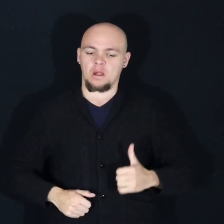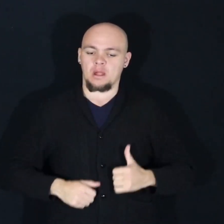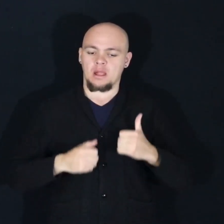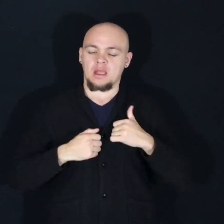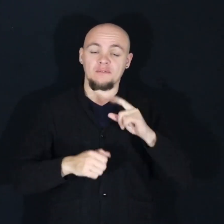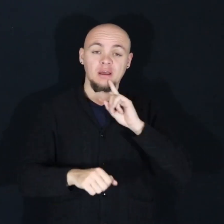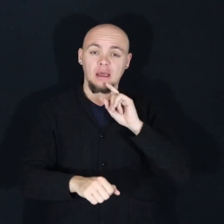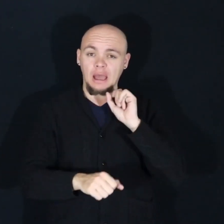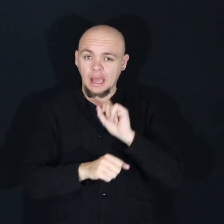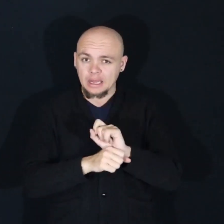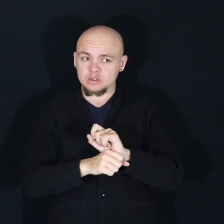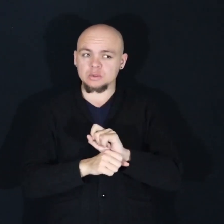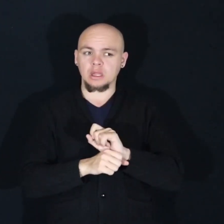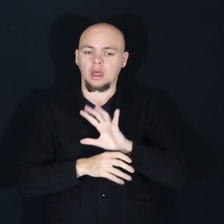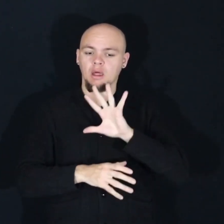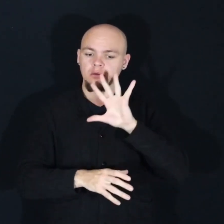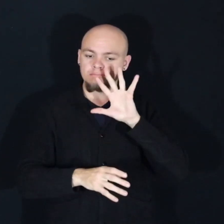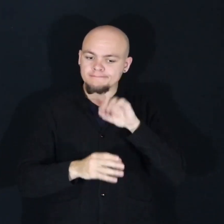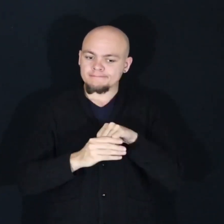even present in?